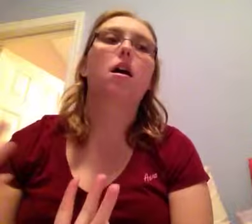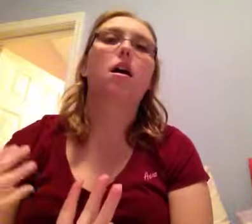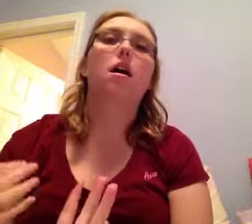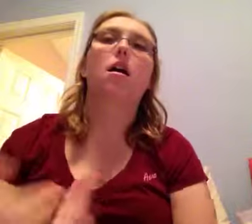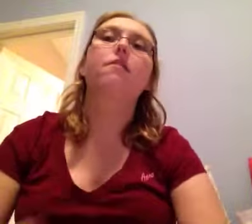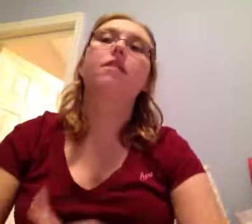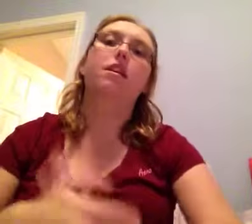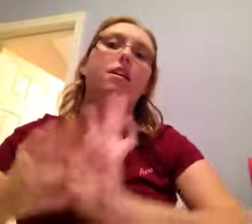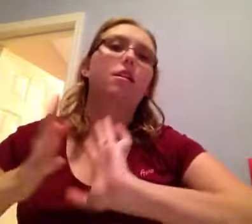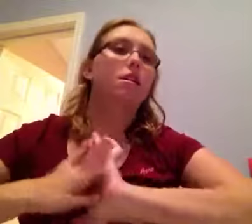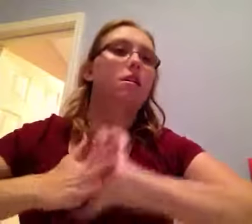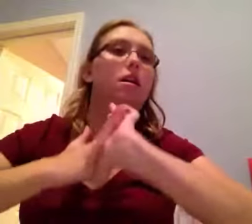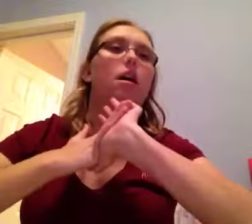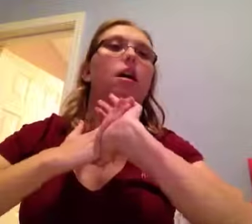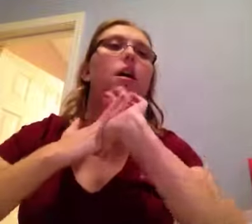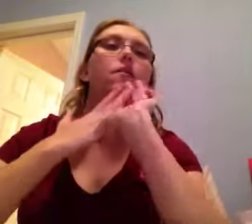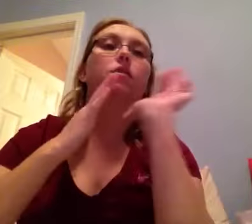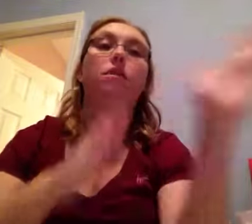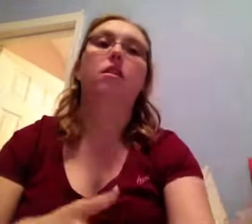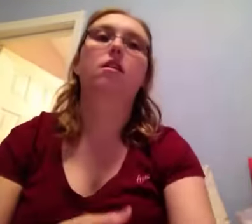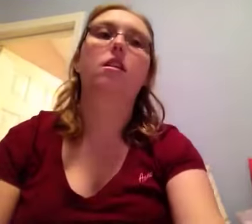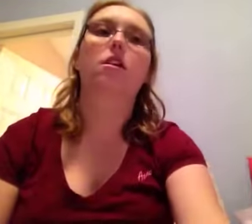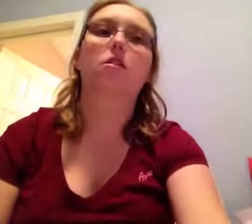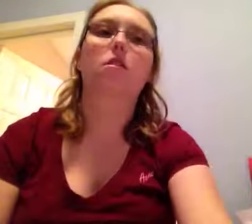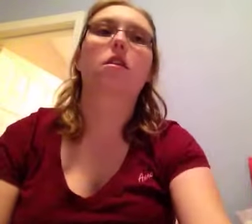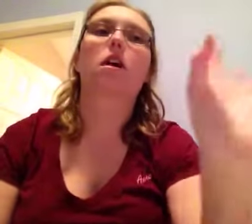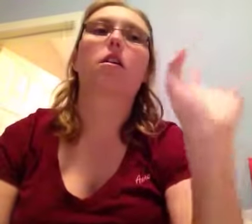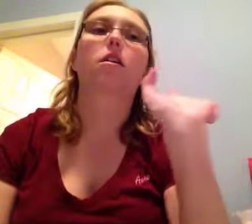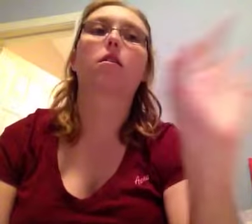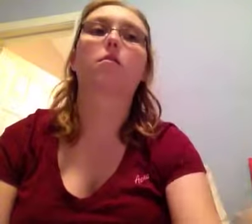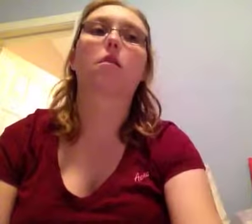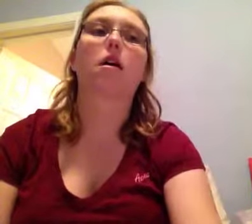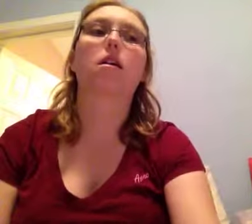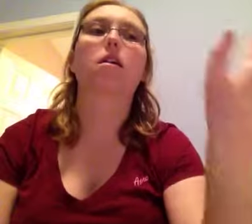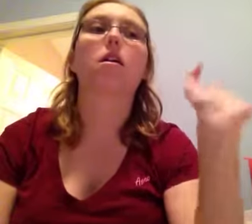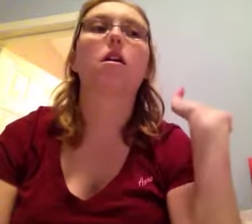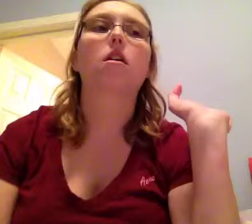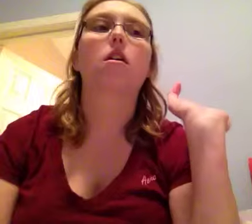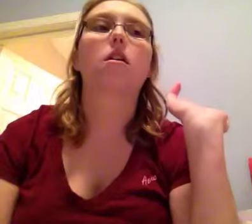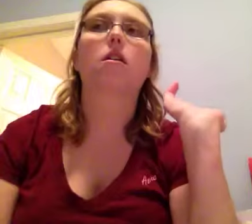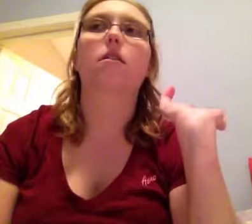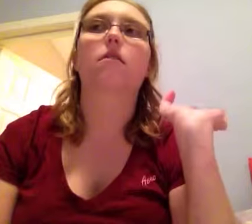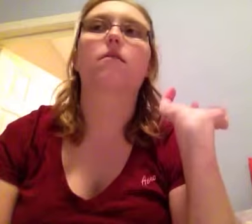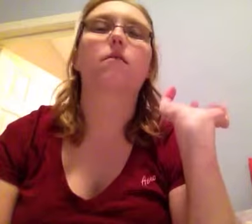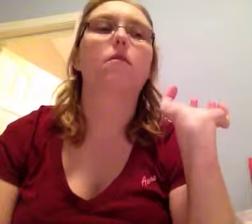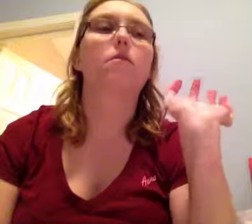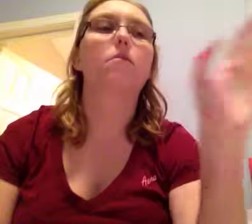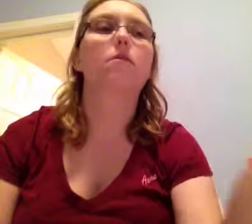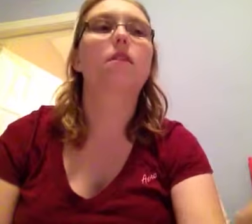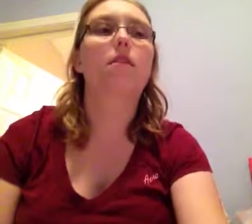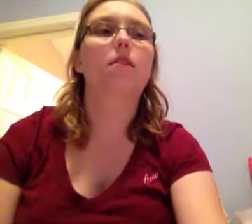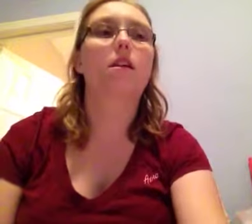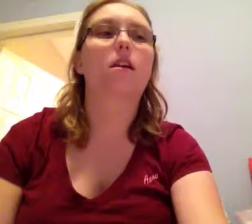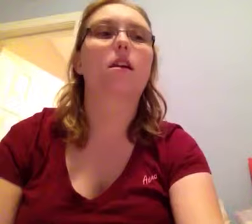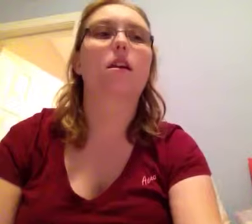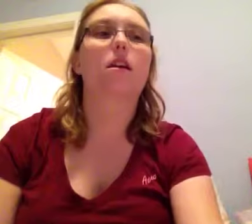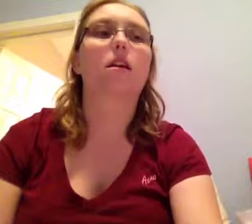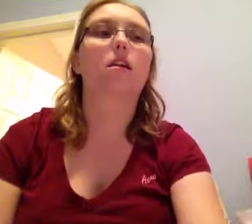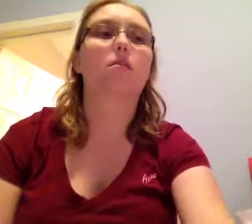I've seen, I have a list here that is comprised of the movies I've seen and the